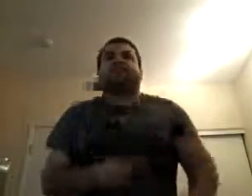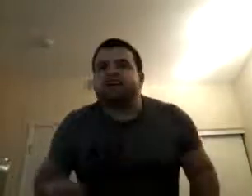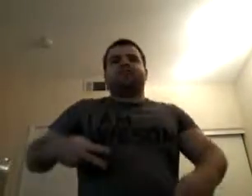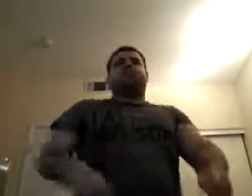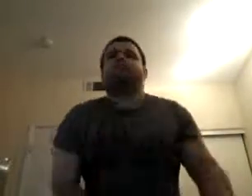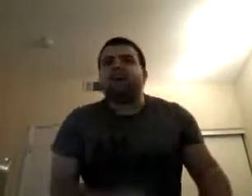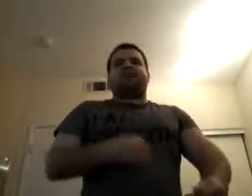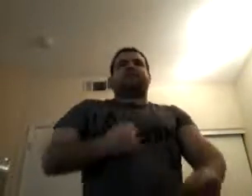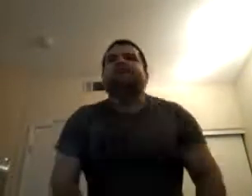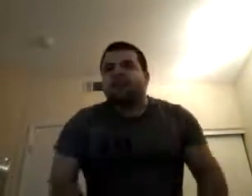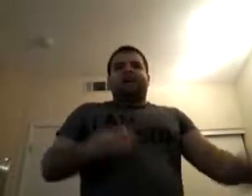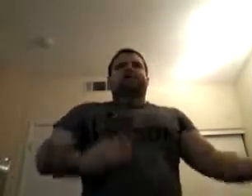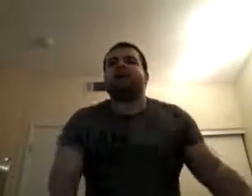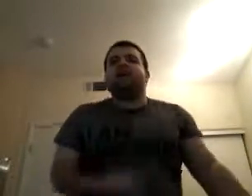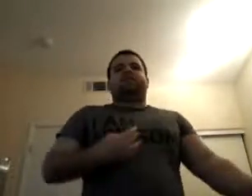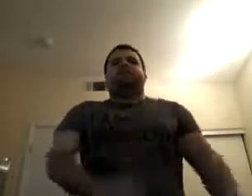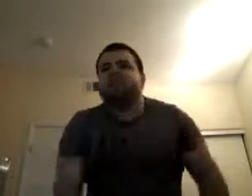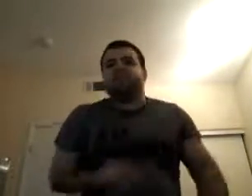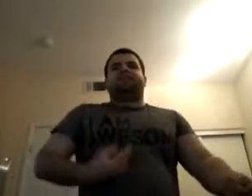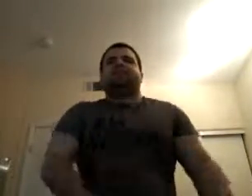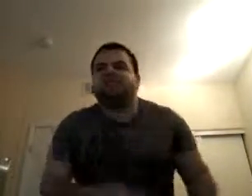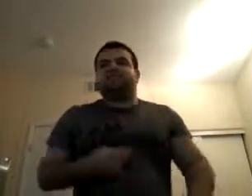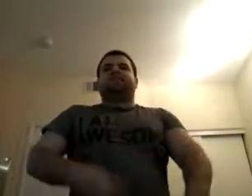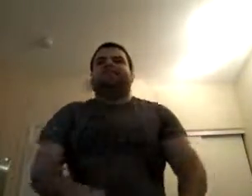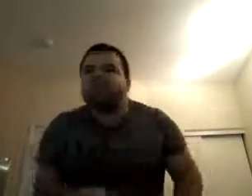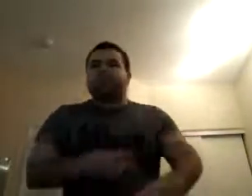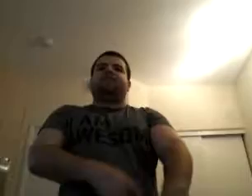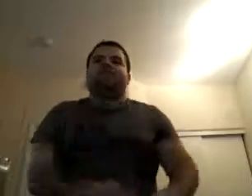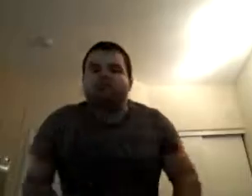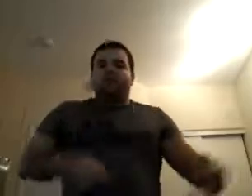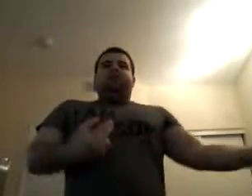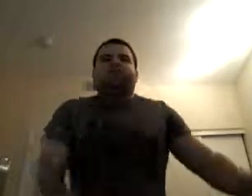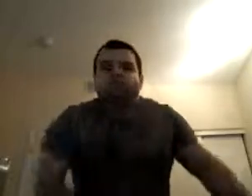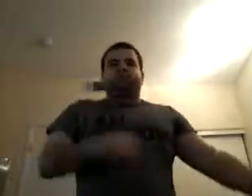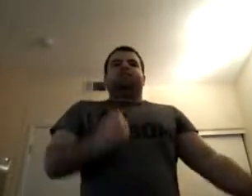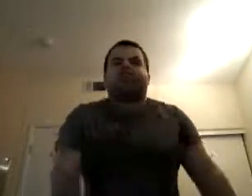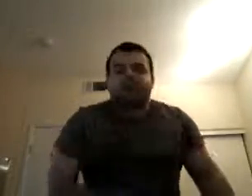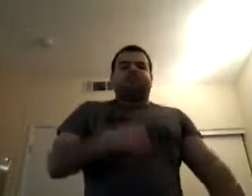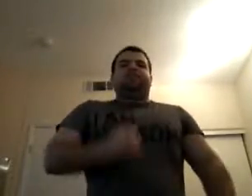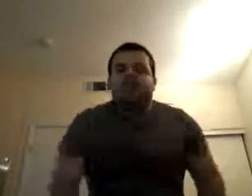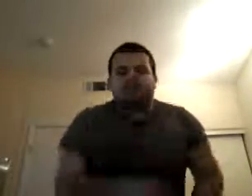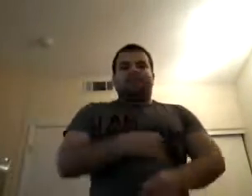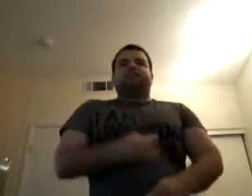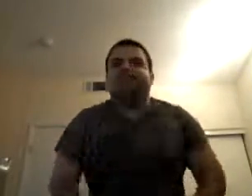She's coming out.